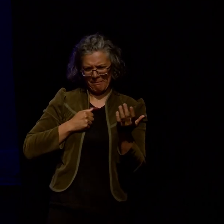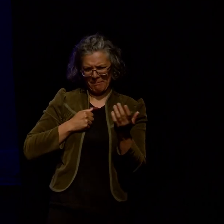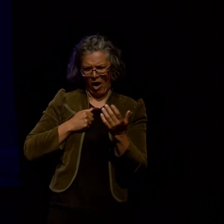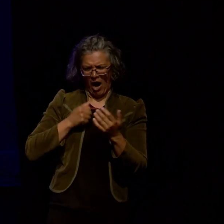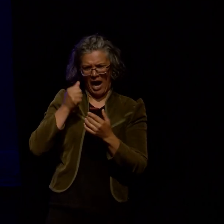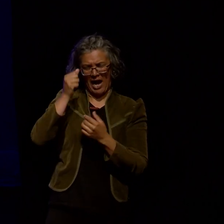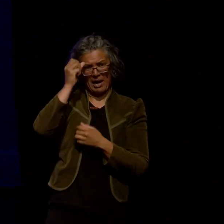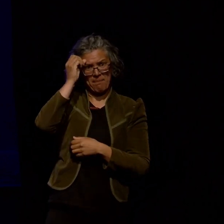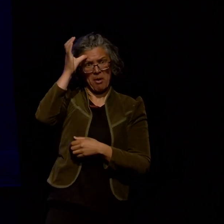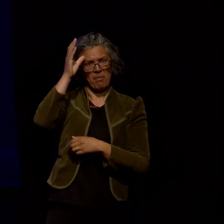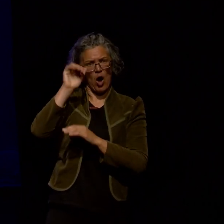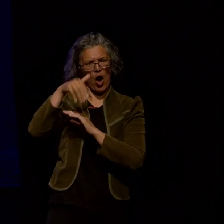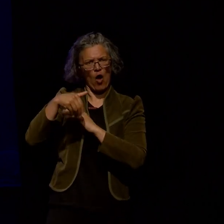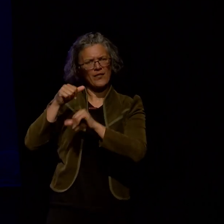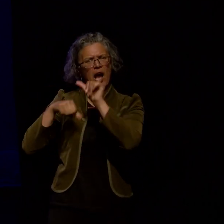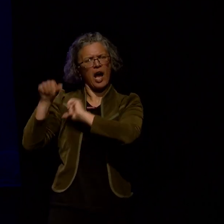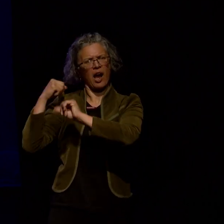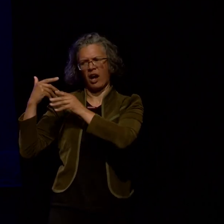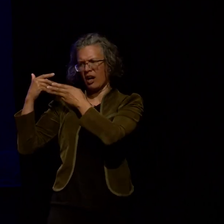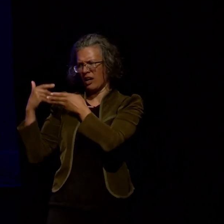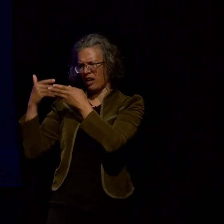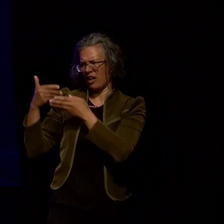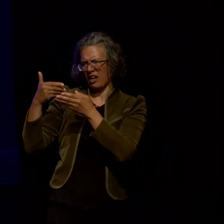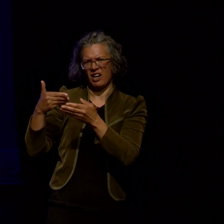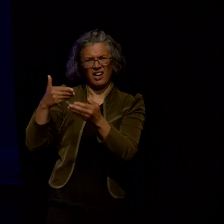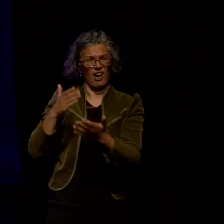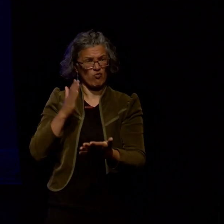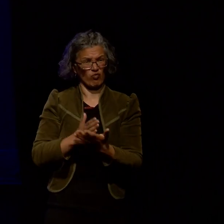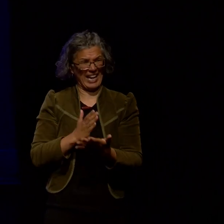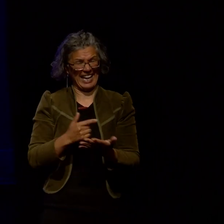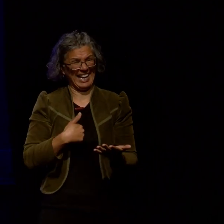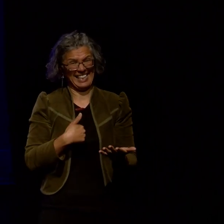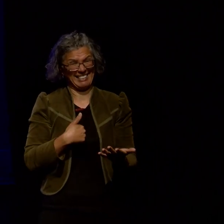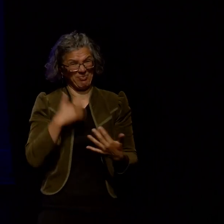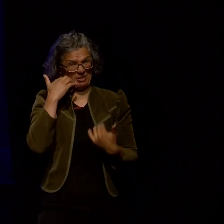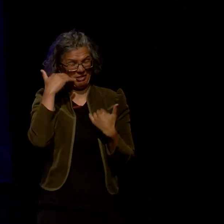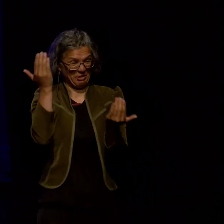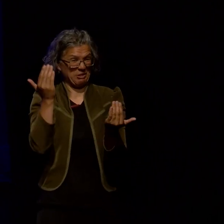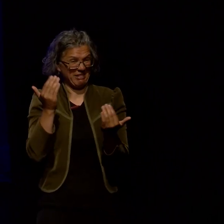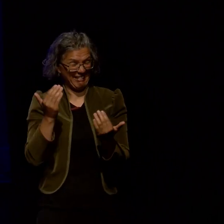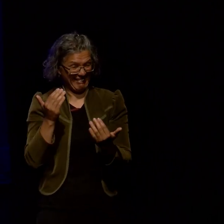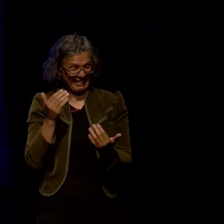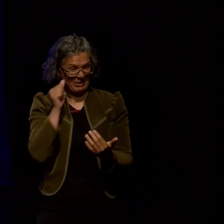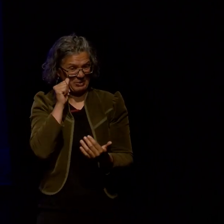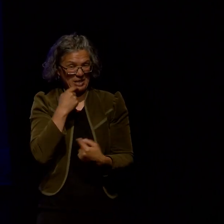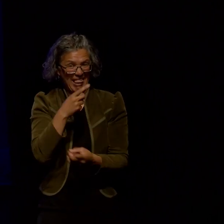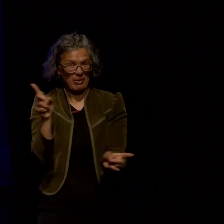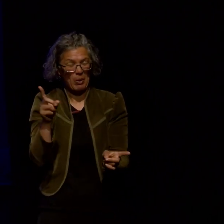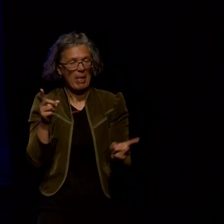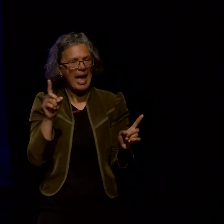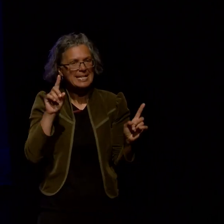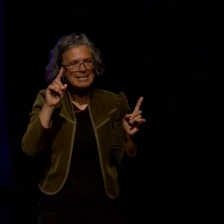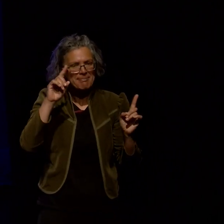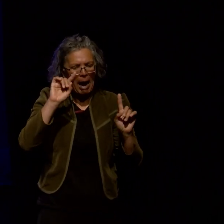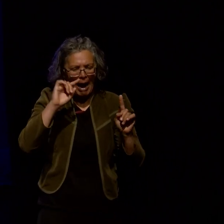periods is dim at best it was a disgrace for someone who'd worked where I'd worked but I learnt how to interpret them